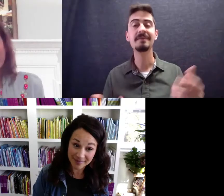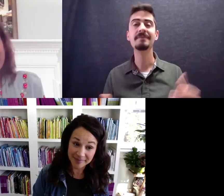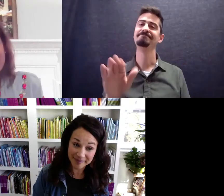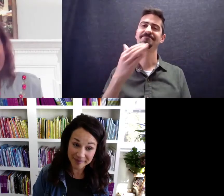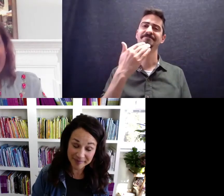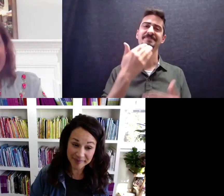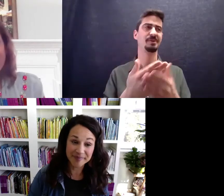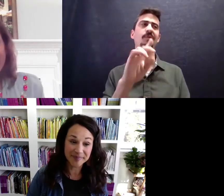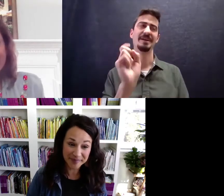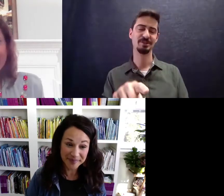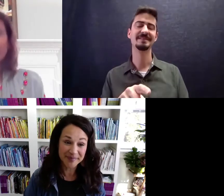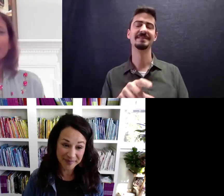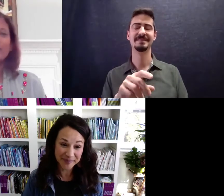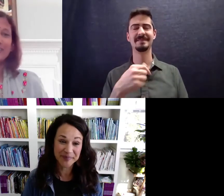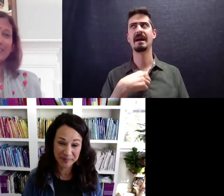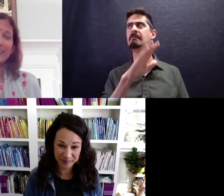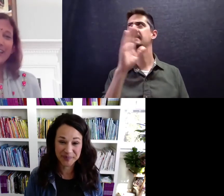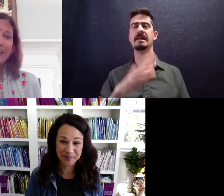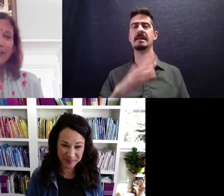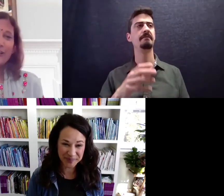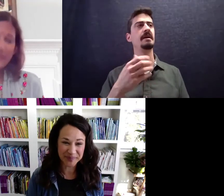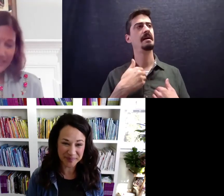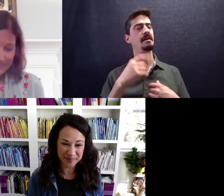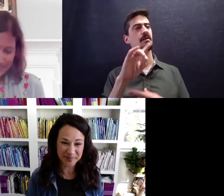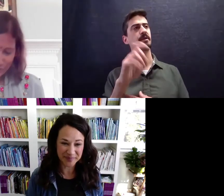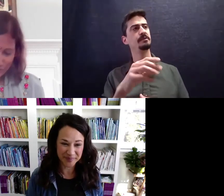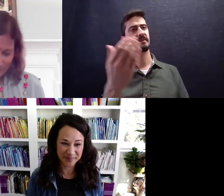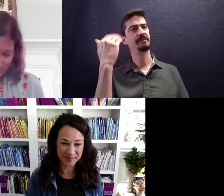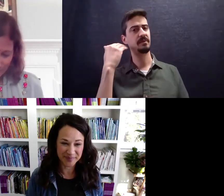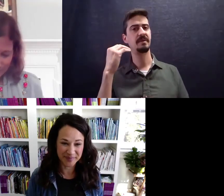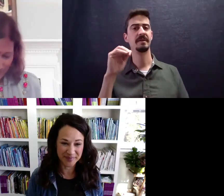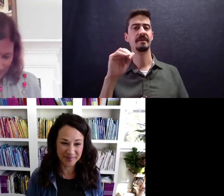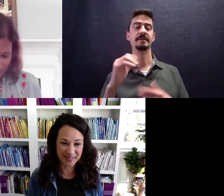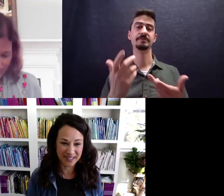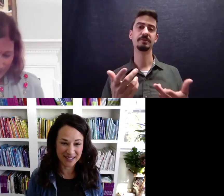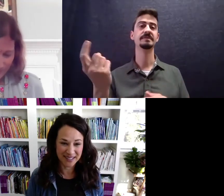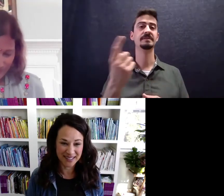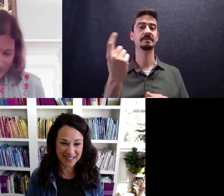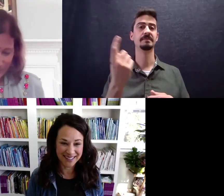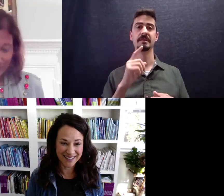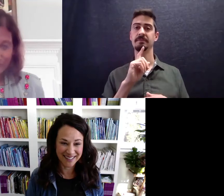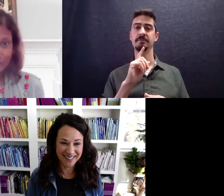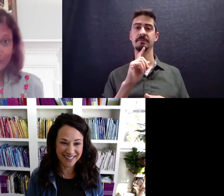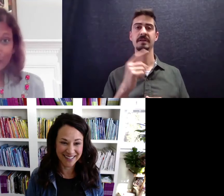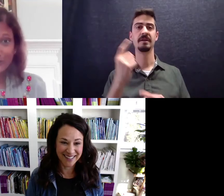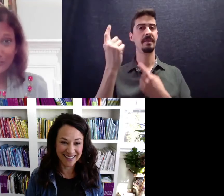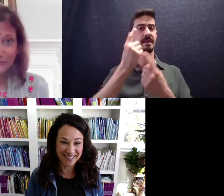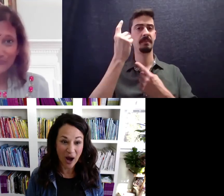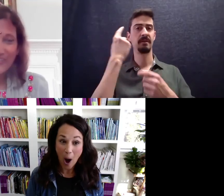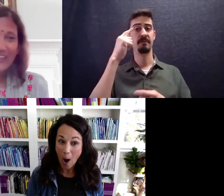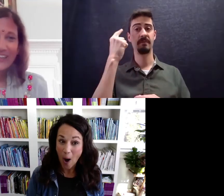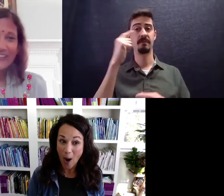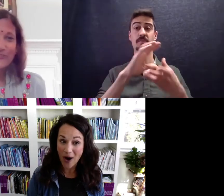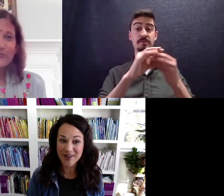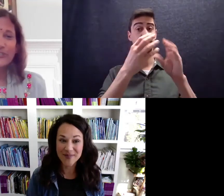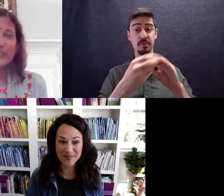great question. I've never been asked that question. And it's actually something I'm thinking about for a story, too.